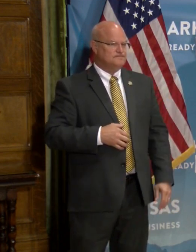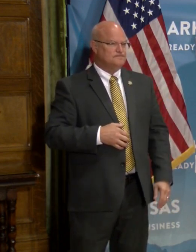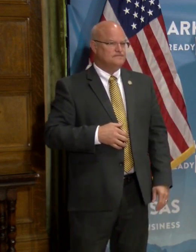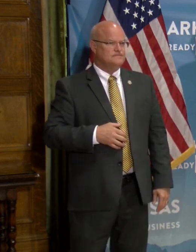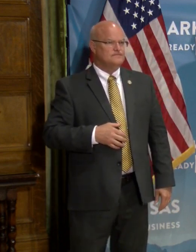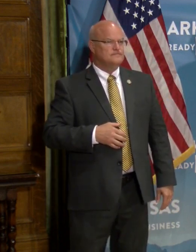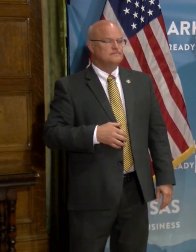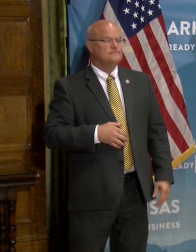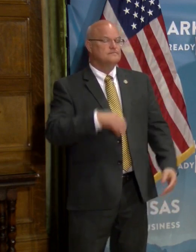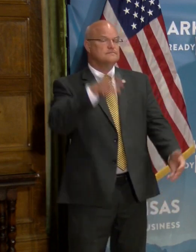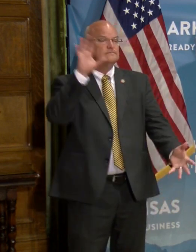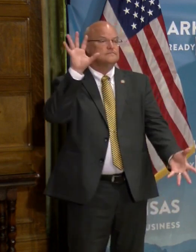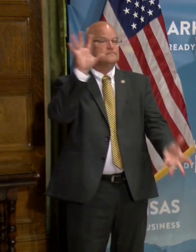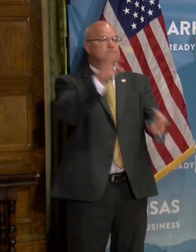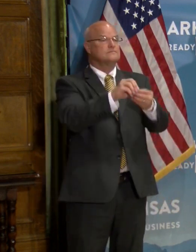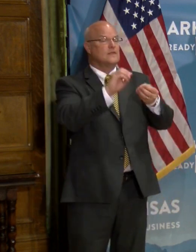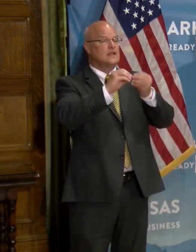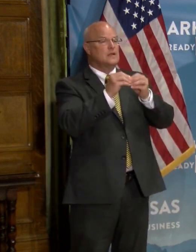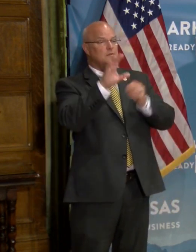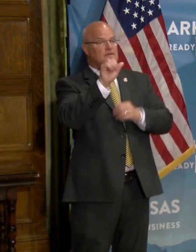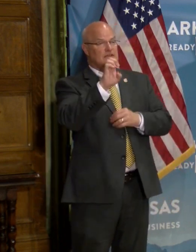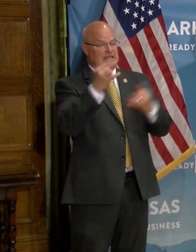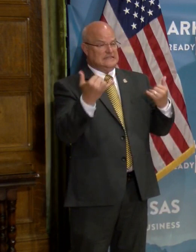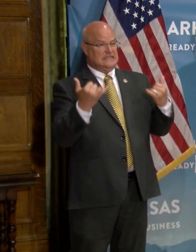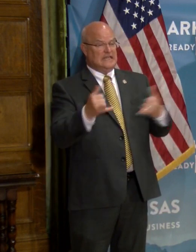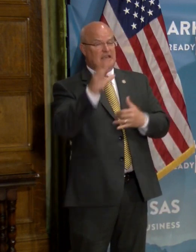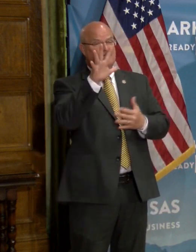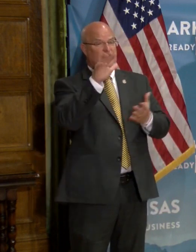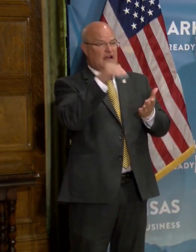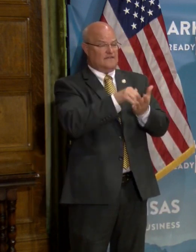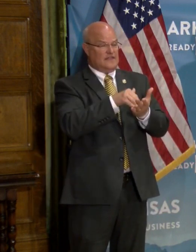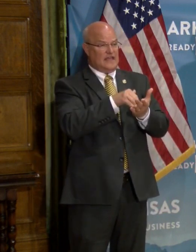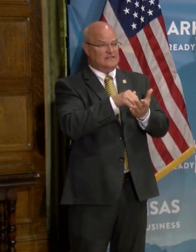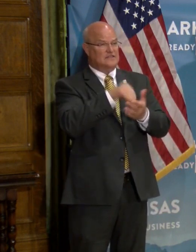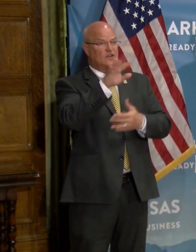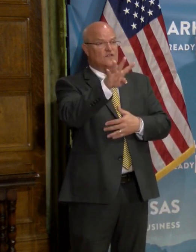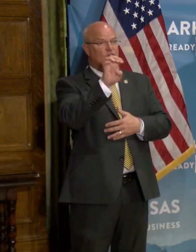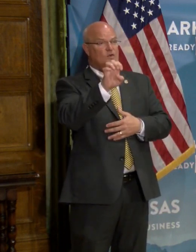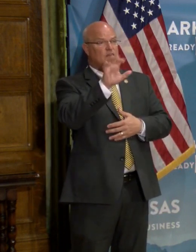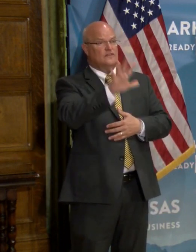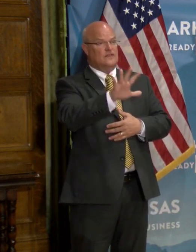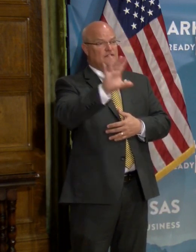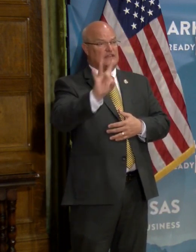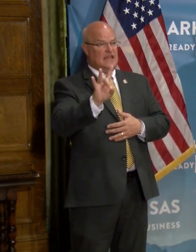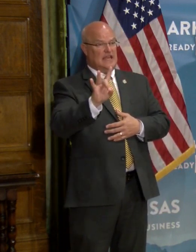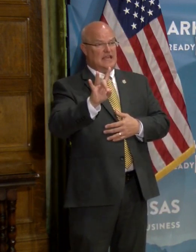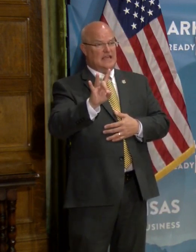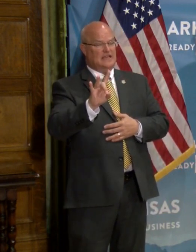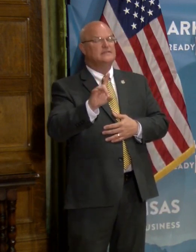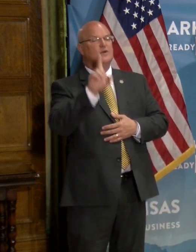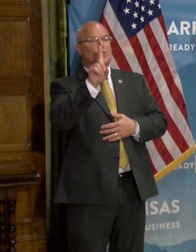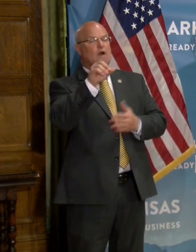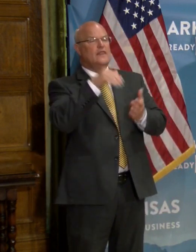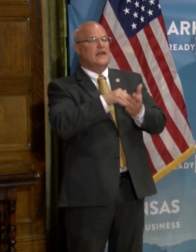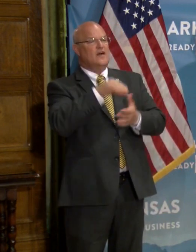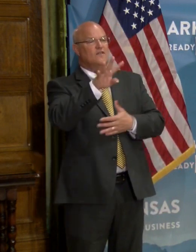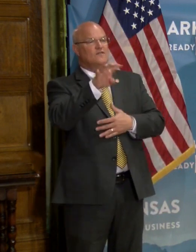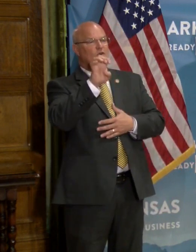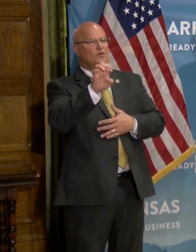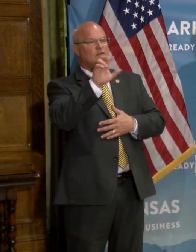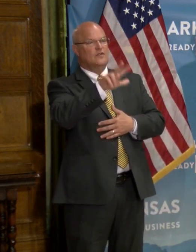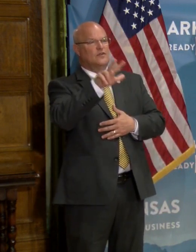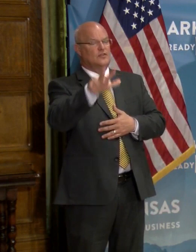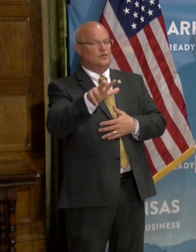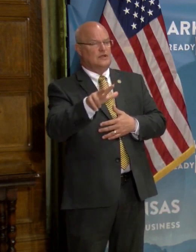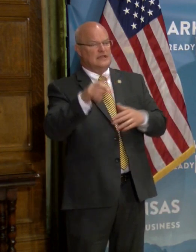Our total, uh, number of cases today is 5,458. Of those 1,433